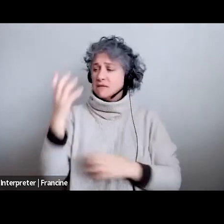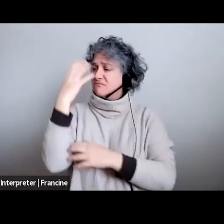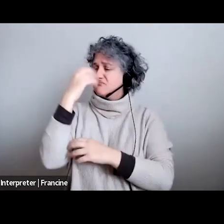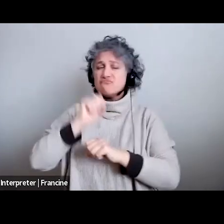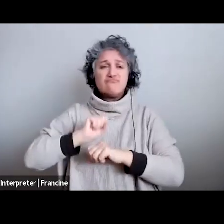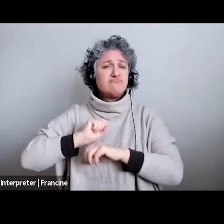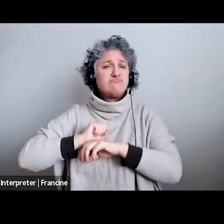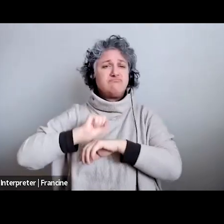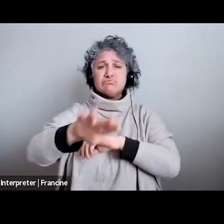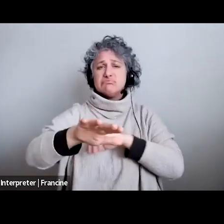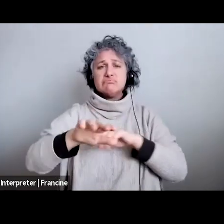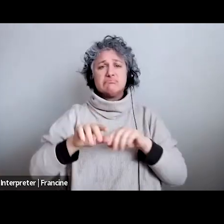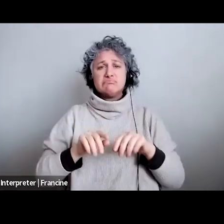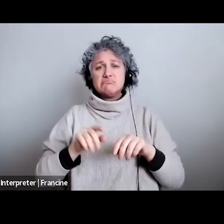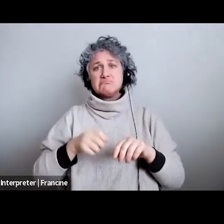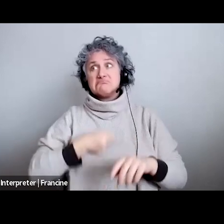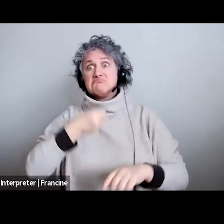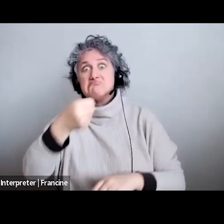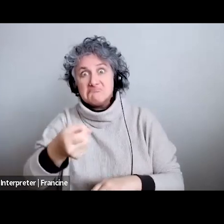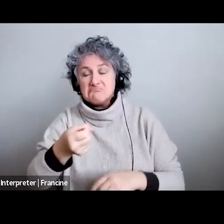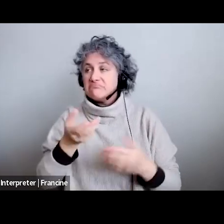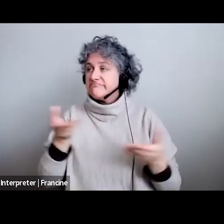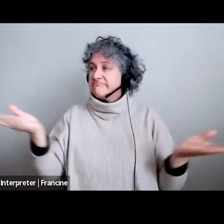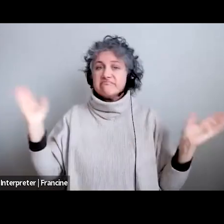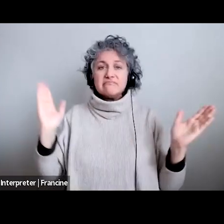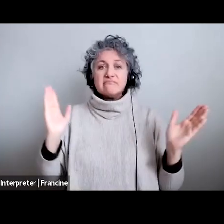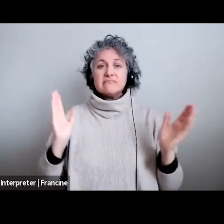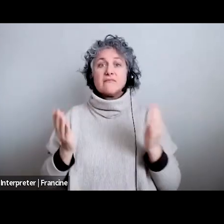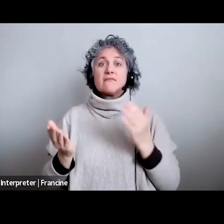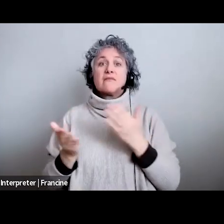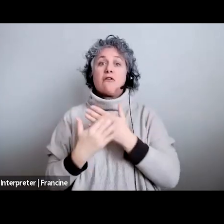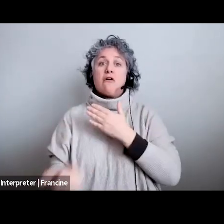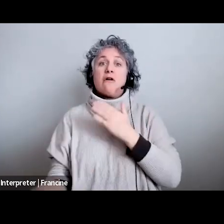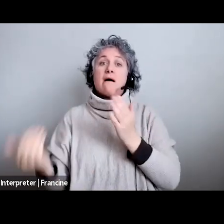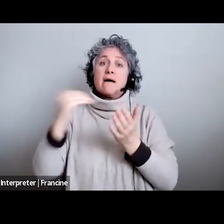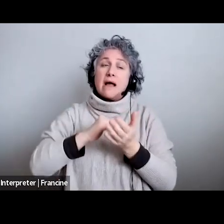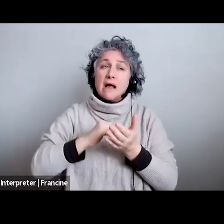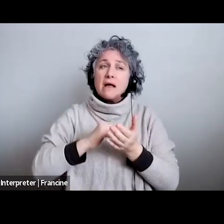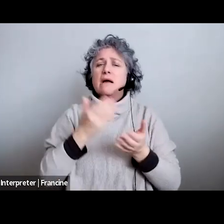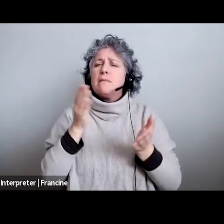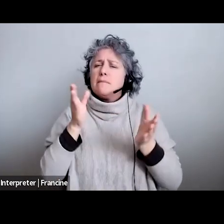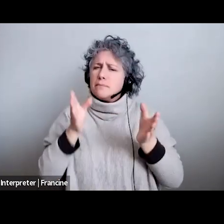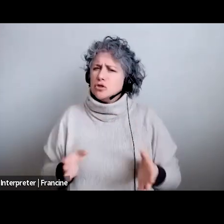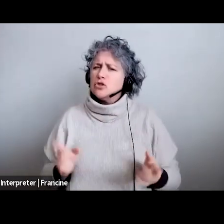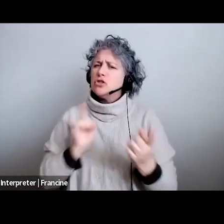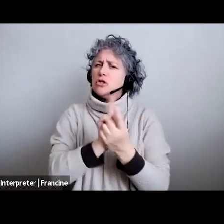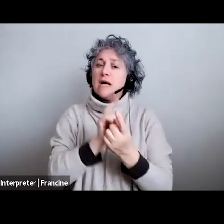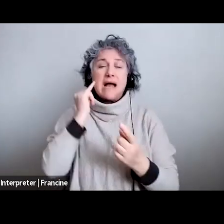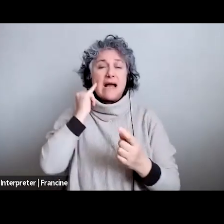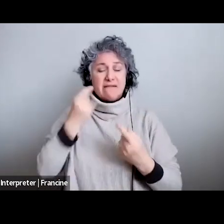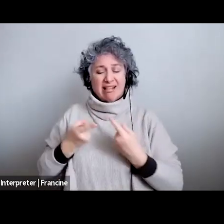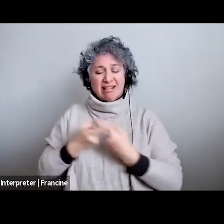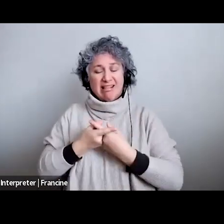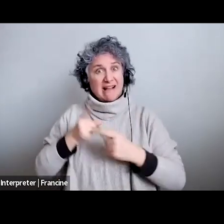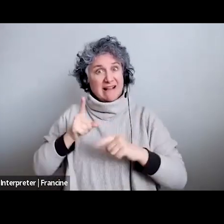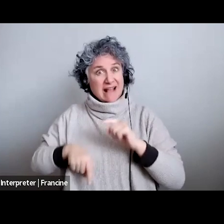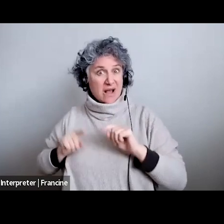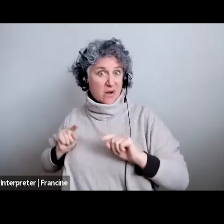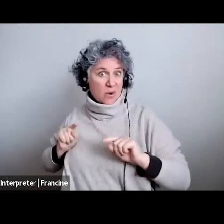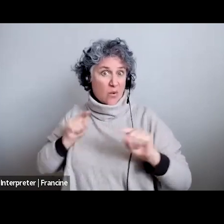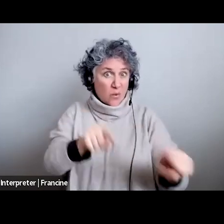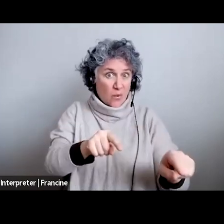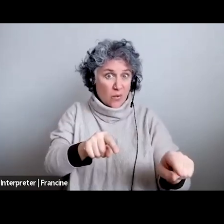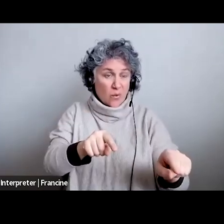so self-taping will stay and that recalls will happen in person except if the person can't can't make it from